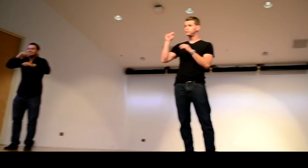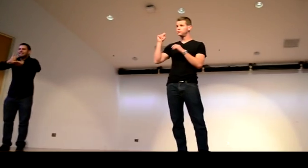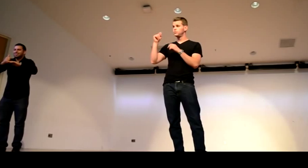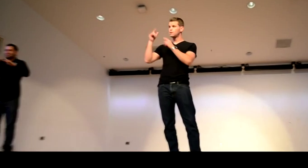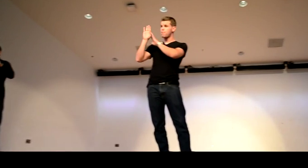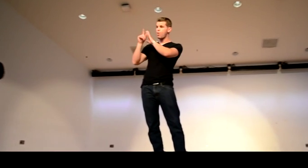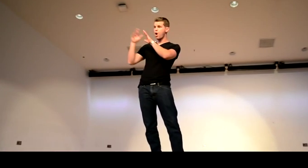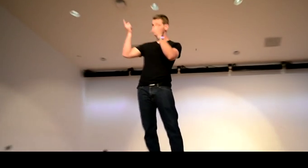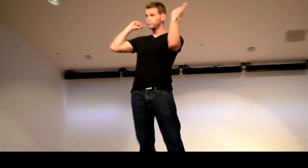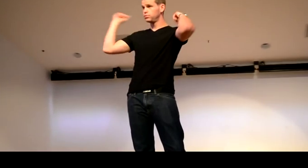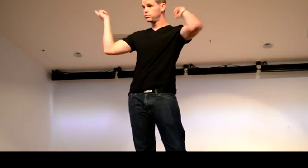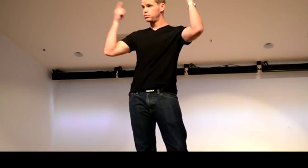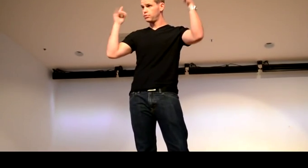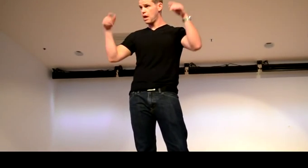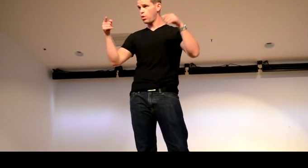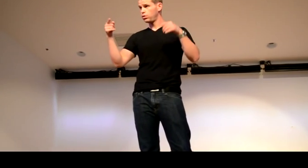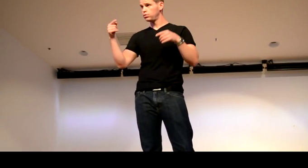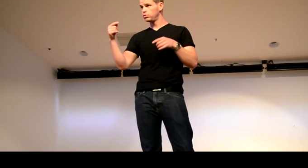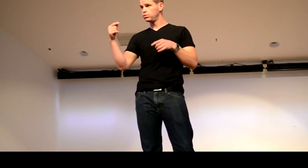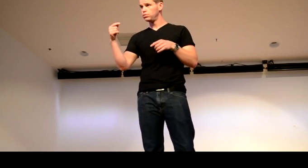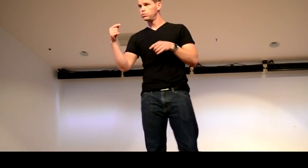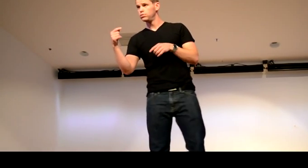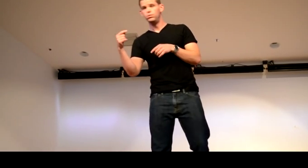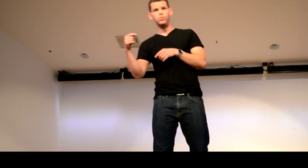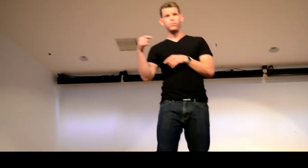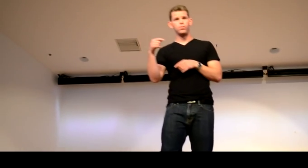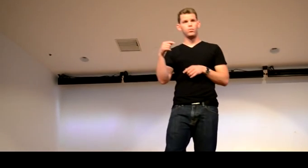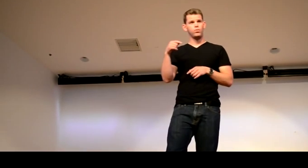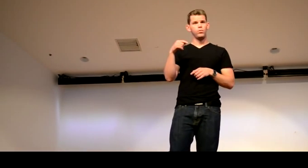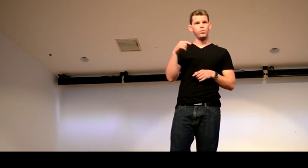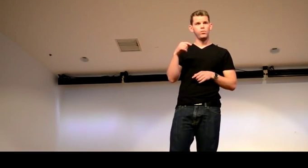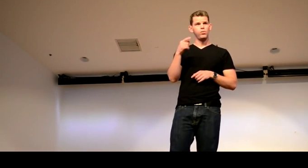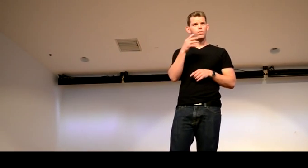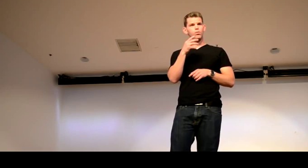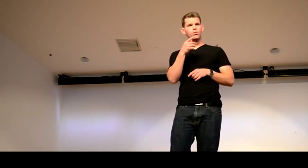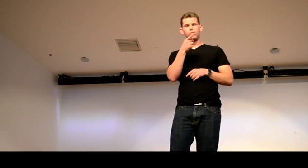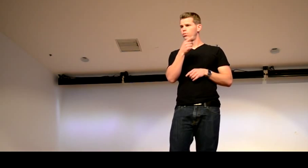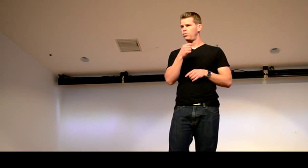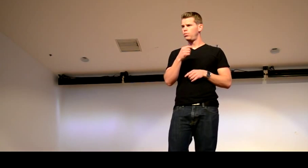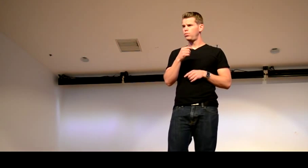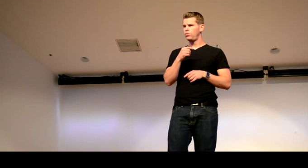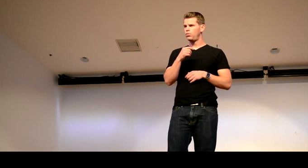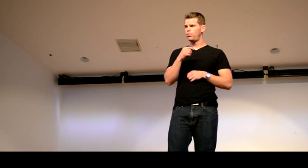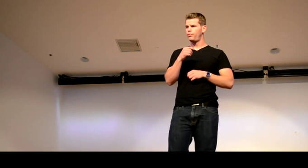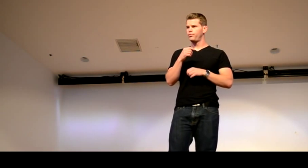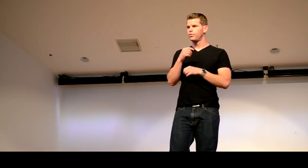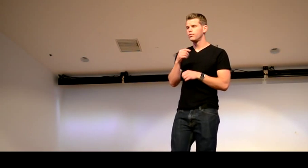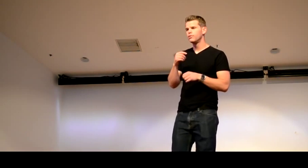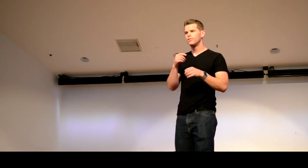You talk about the sets? Like the background and stuff. Right? Is that what you mean? Are they real? Are they, like, cool when it happens?